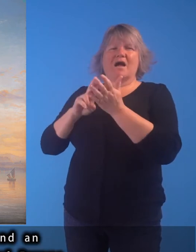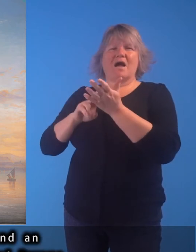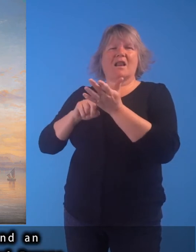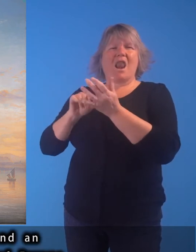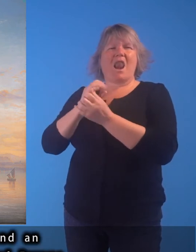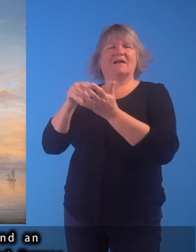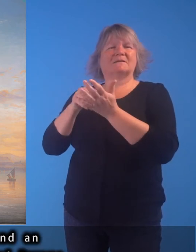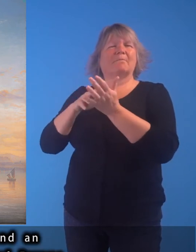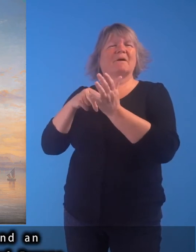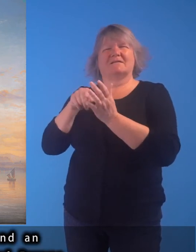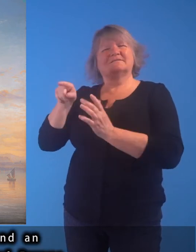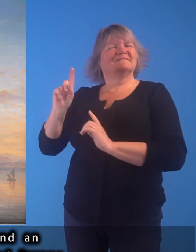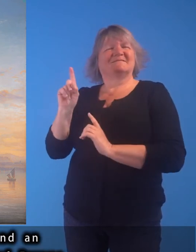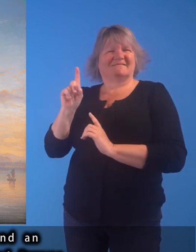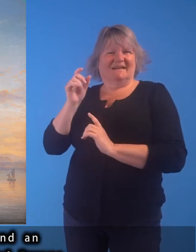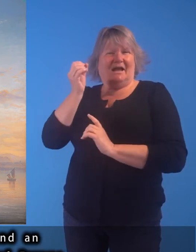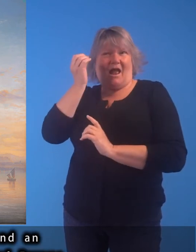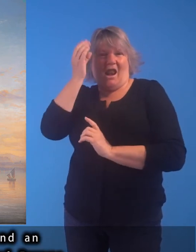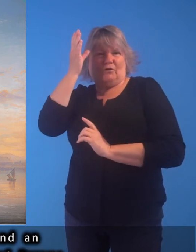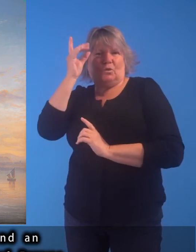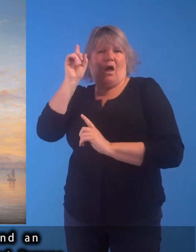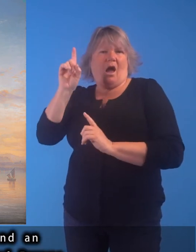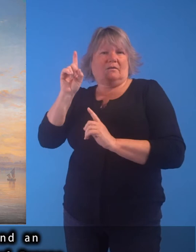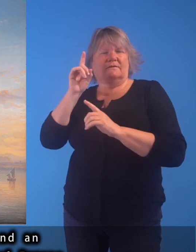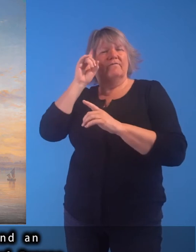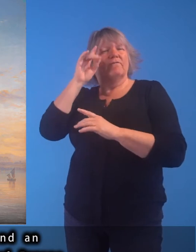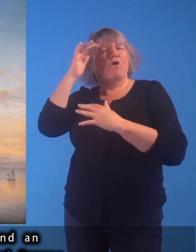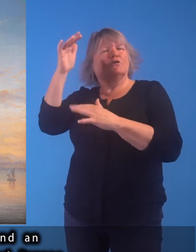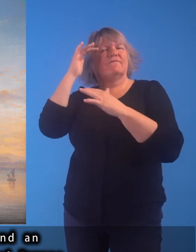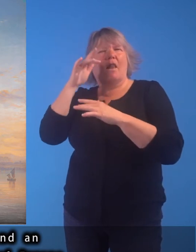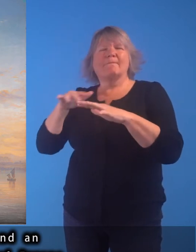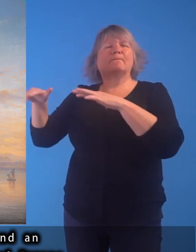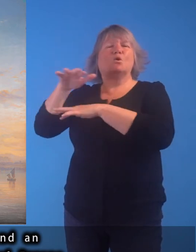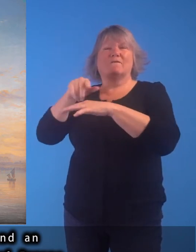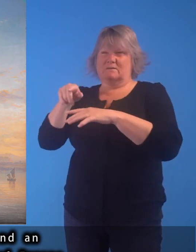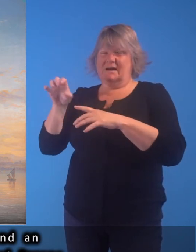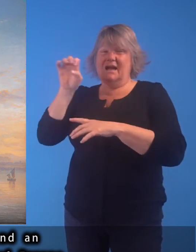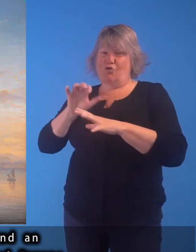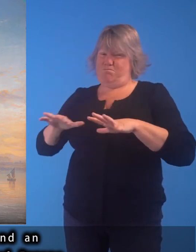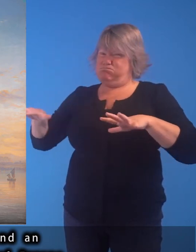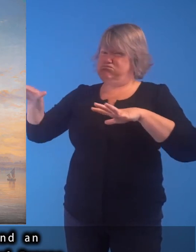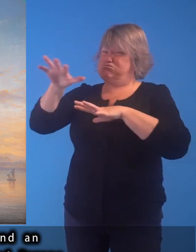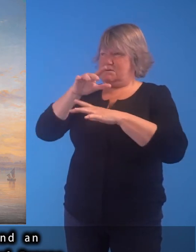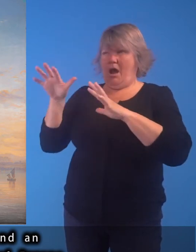The centre of the Enlightenment and an important trading hub with the rest of Europe.